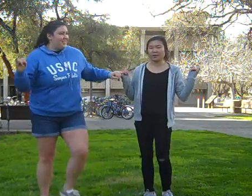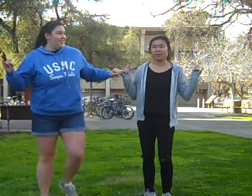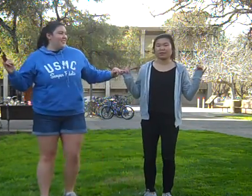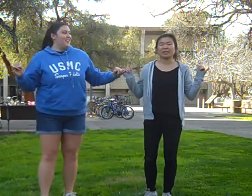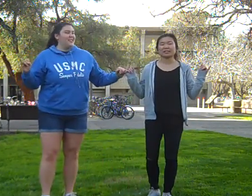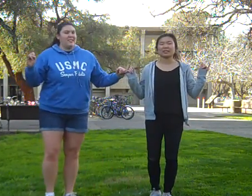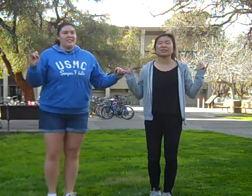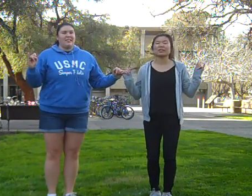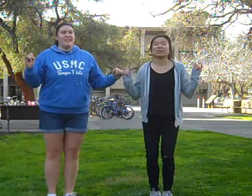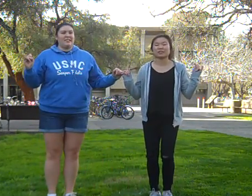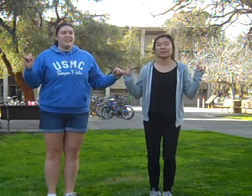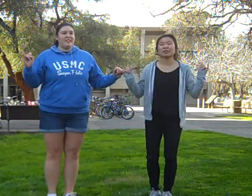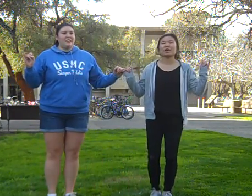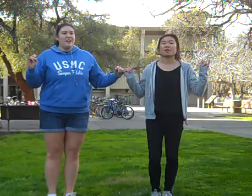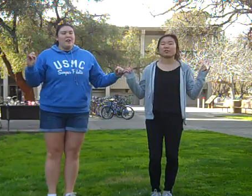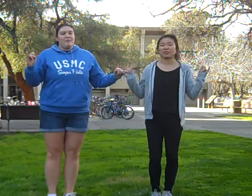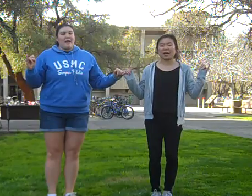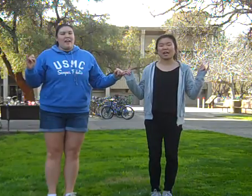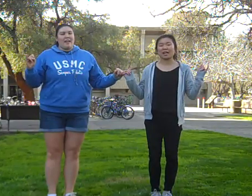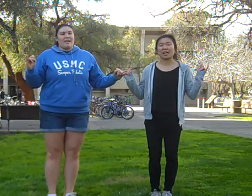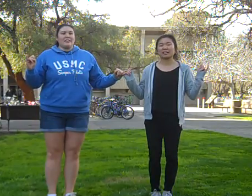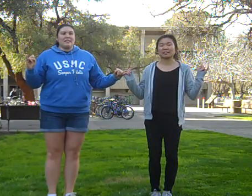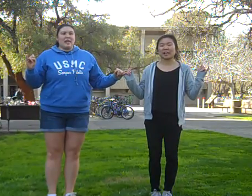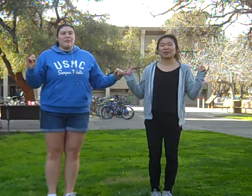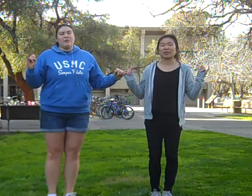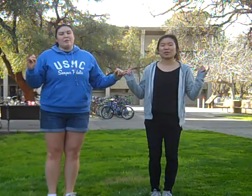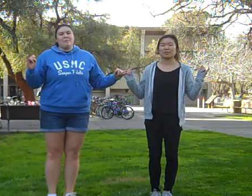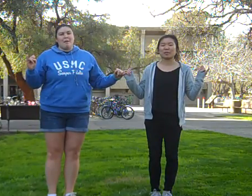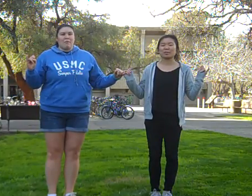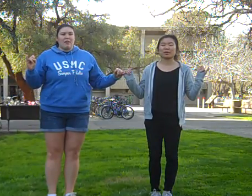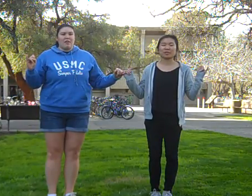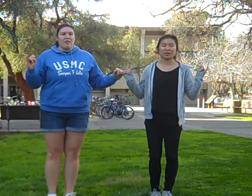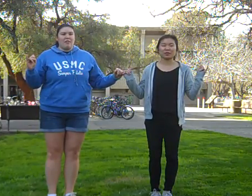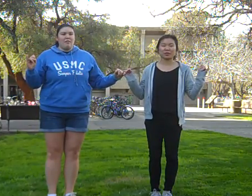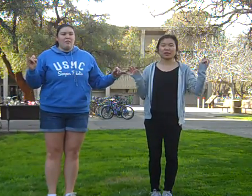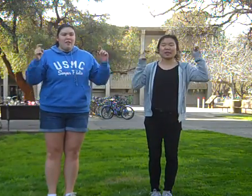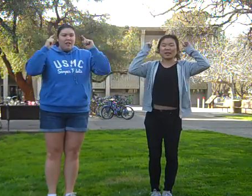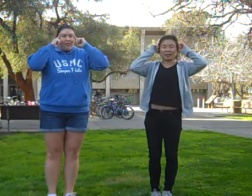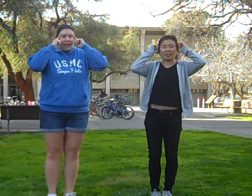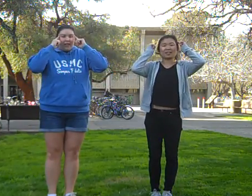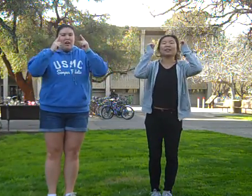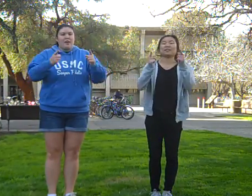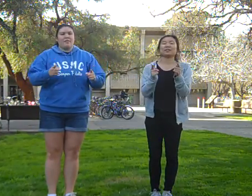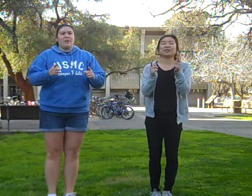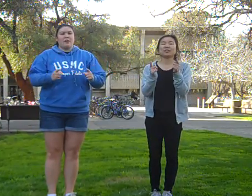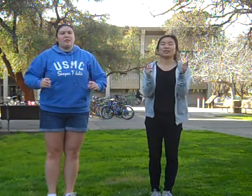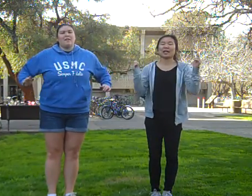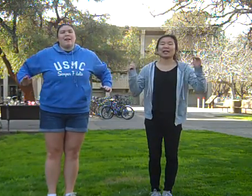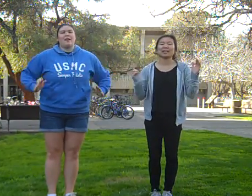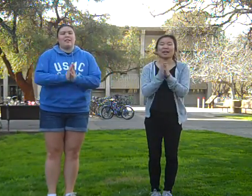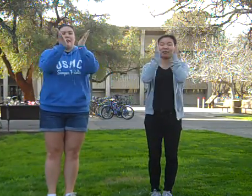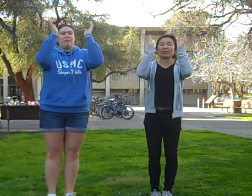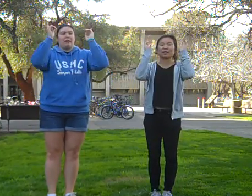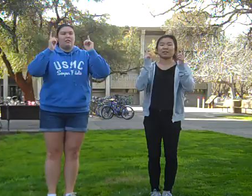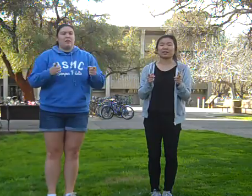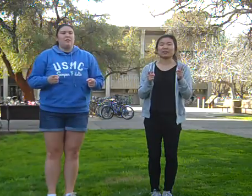One, two, you know what to do. Friends, I will remember you, think of you and laugh with you.